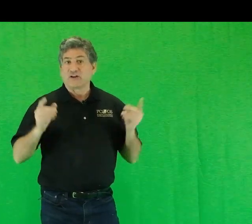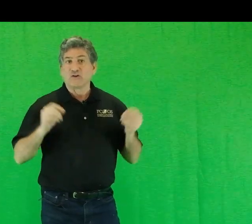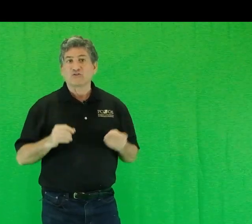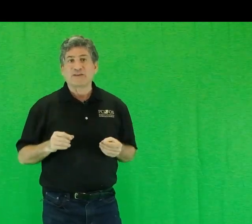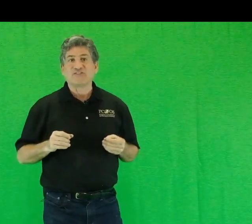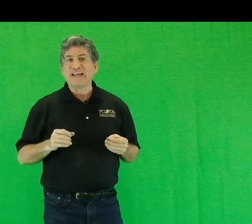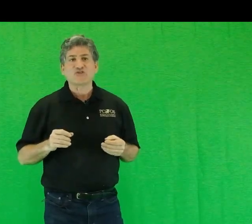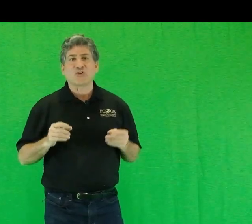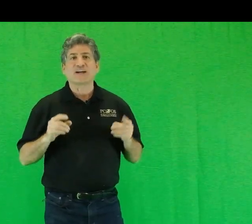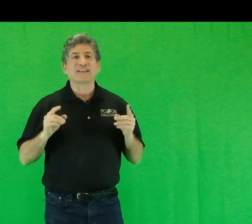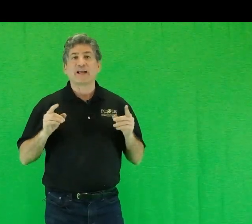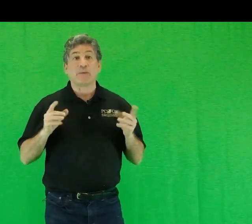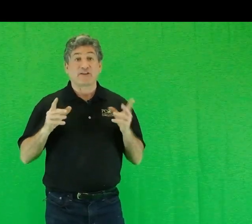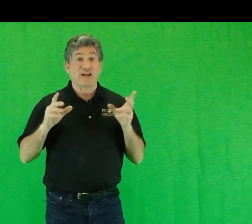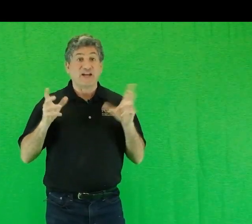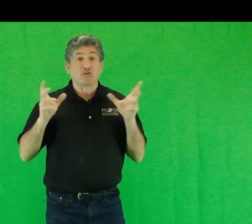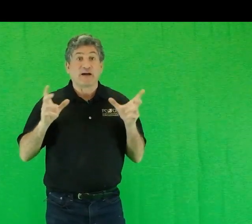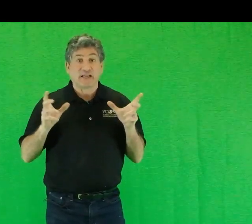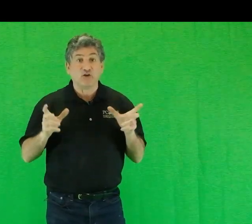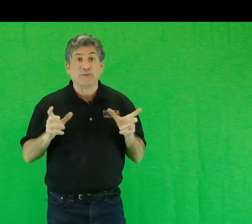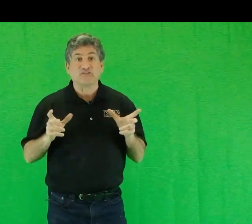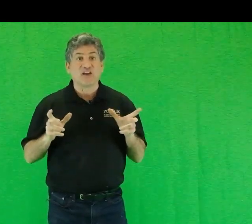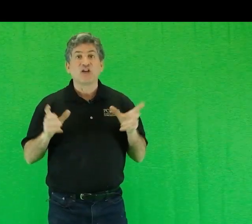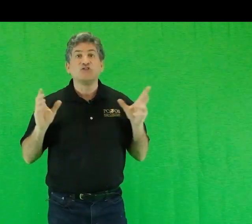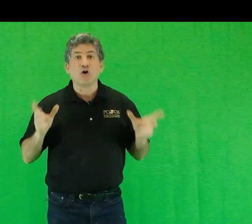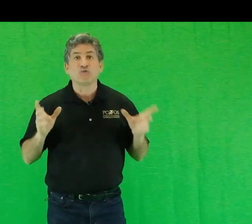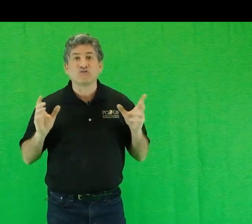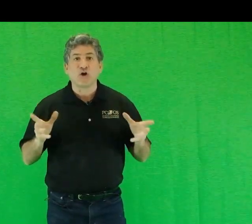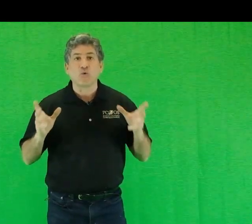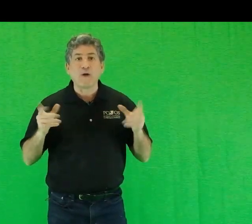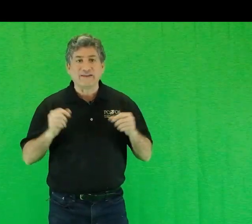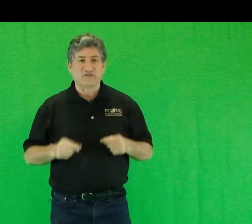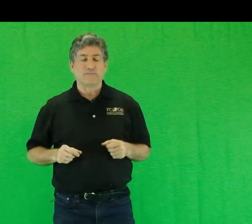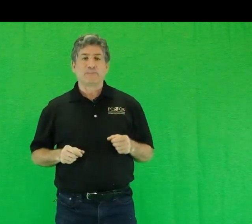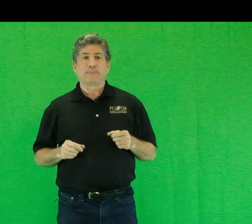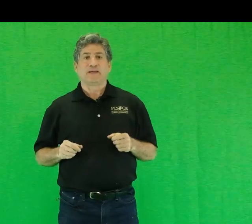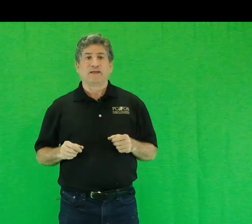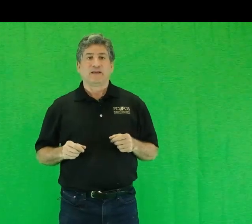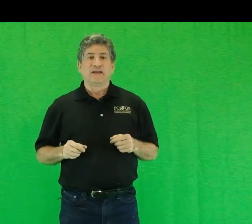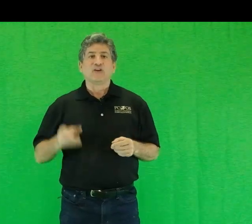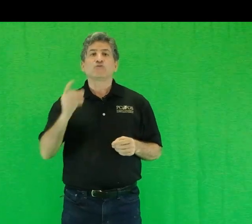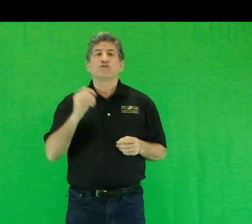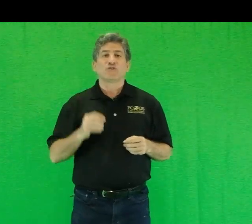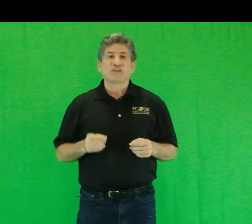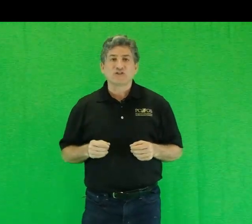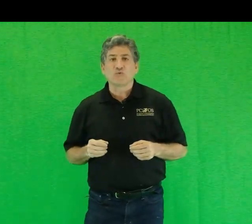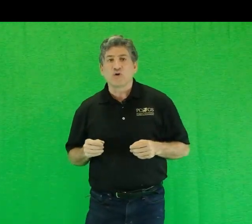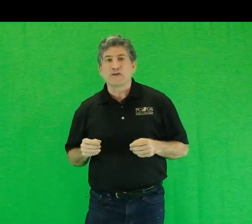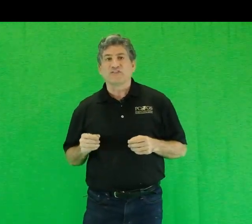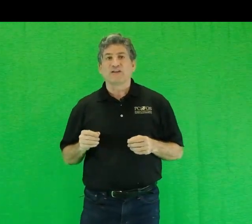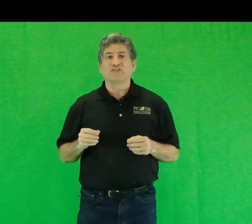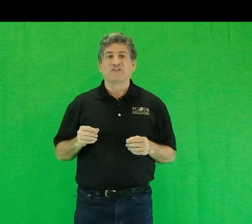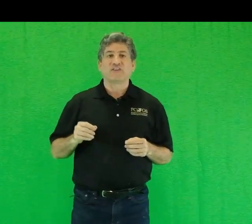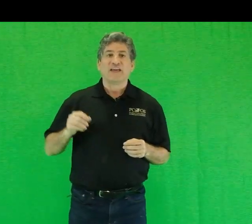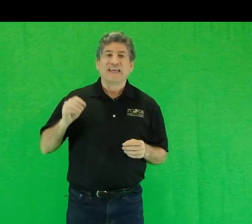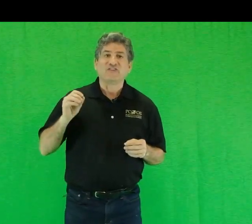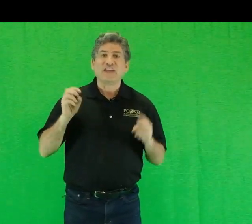occurs because nature, unlike modern hegemonic humans, knows no waste. Here's what Georgescu-Rogen tells us is the